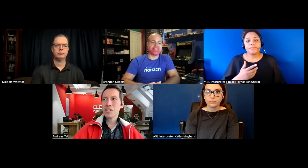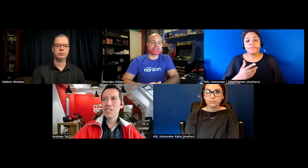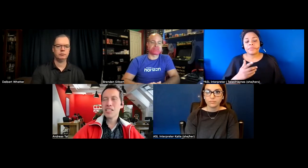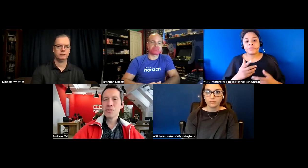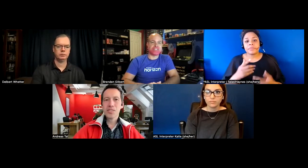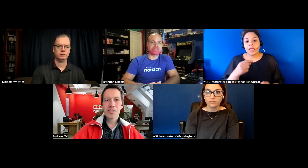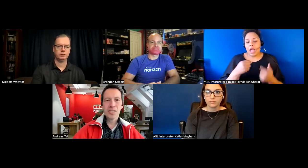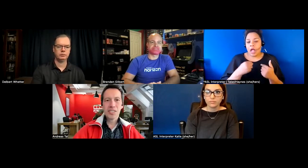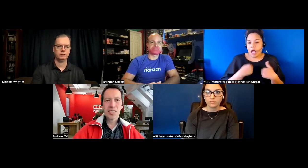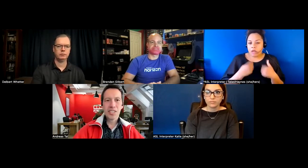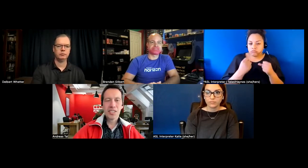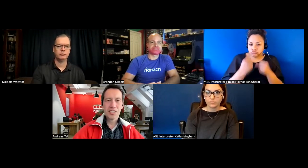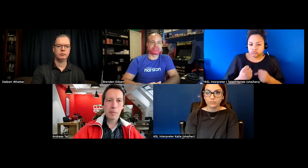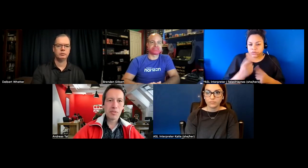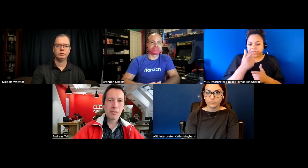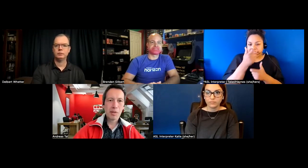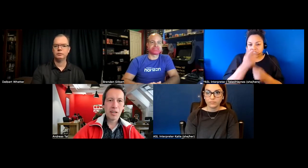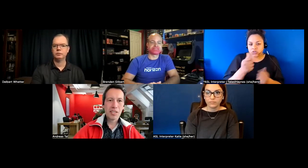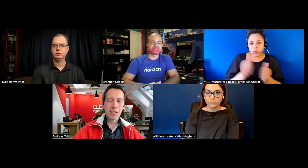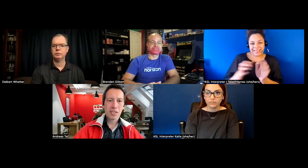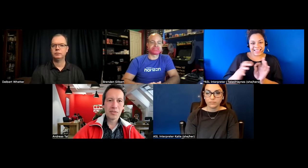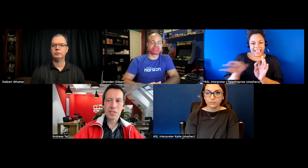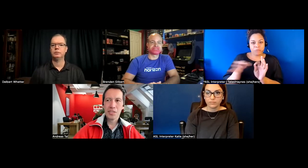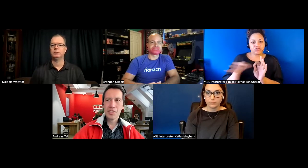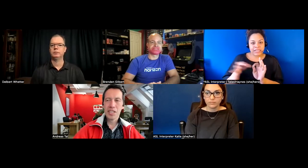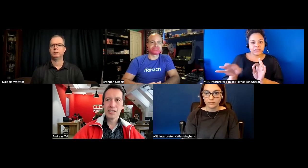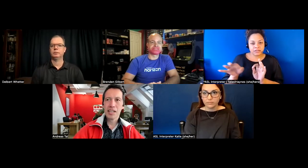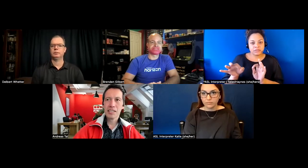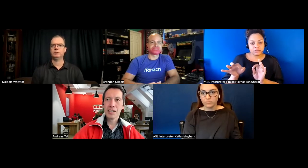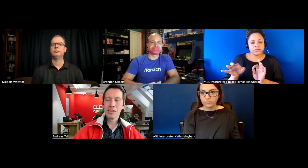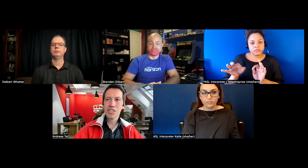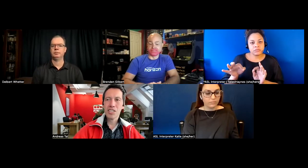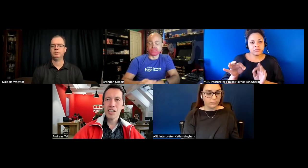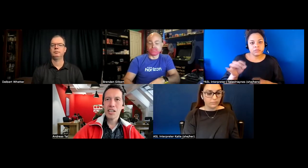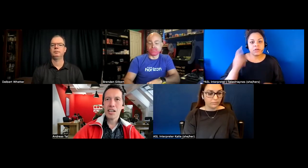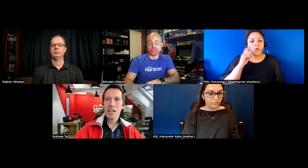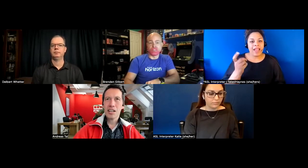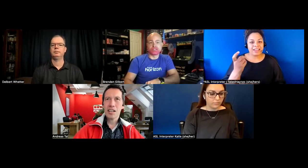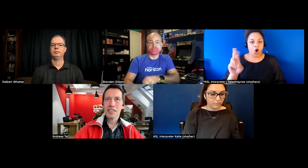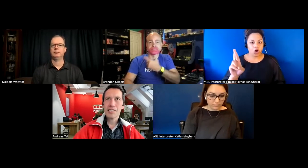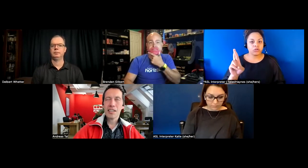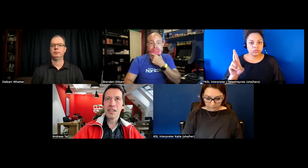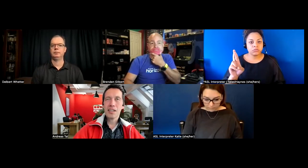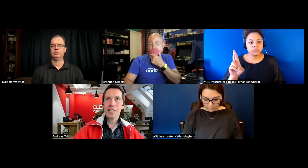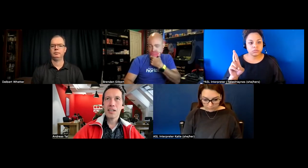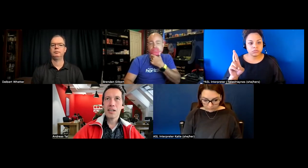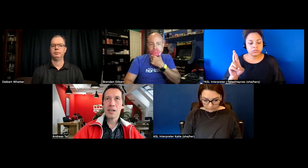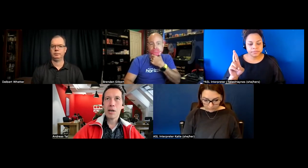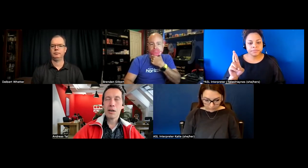interested in the caption part of uh exact technology uh and they're about